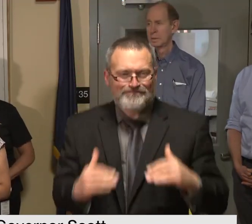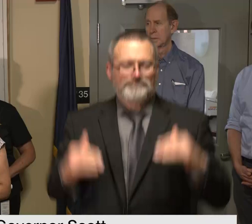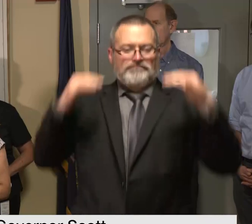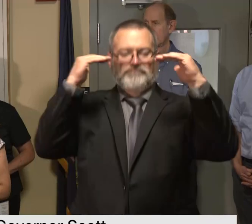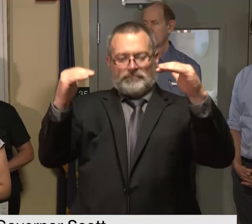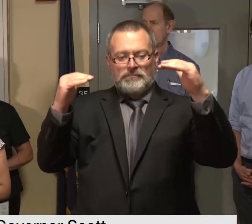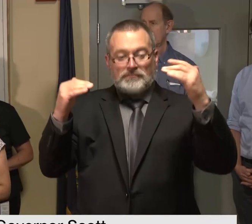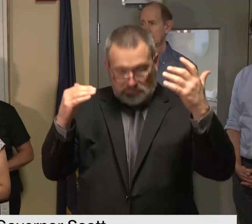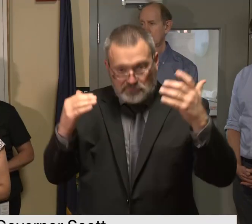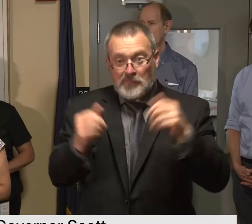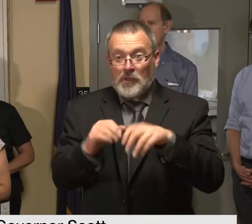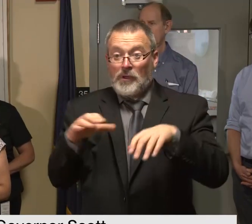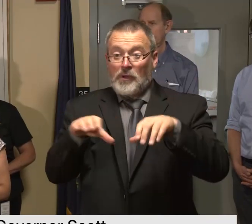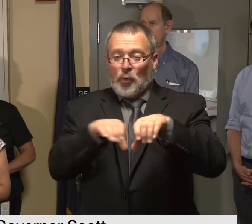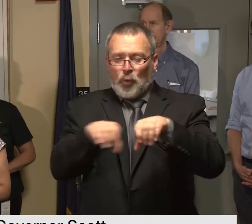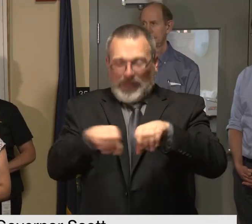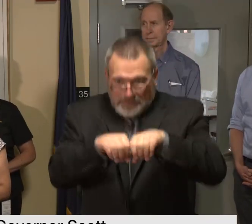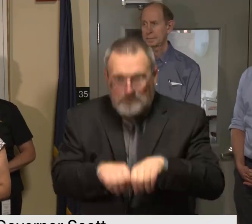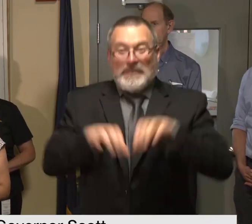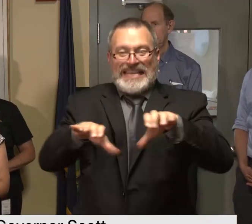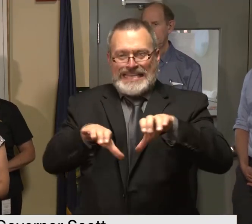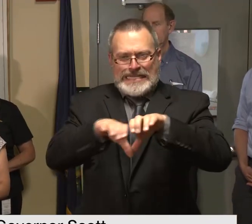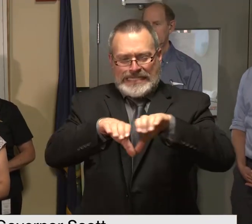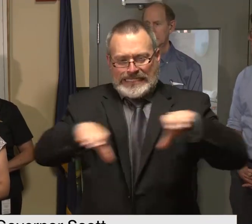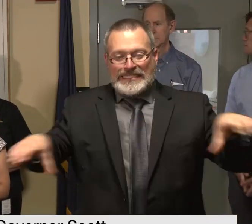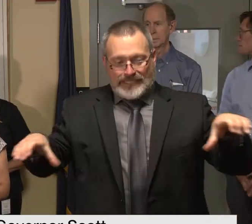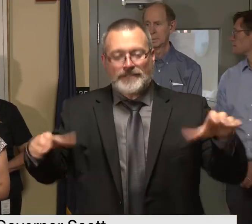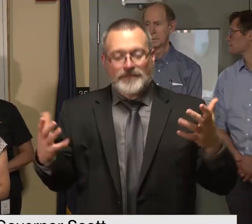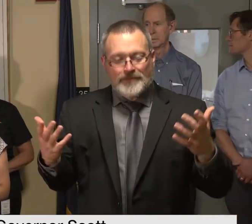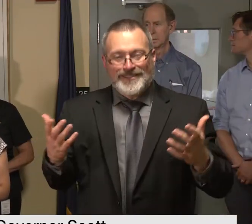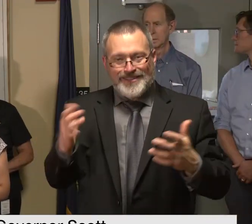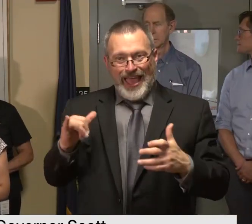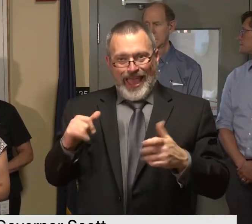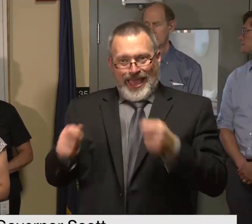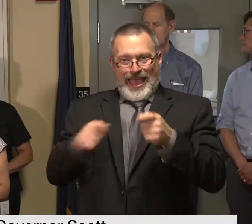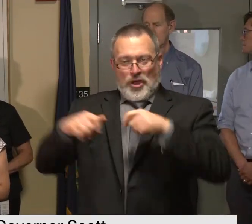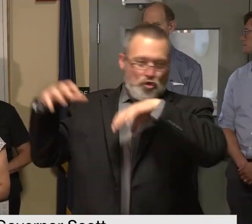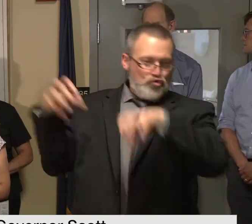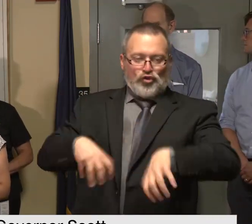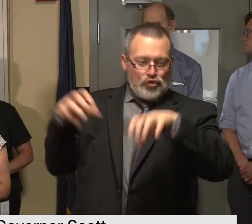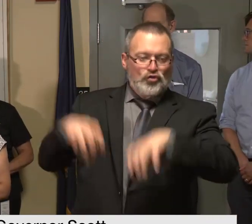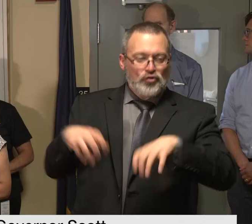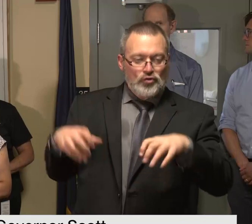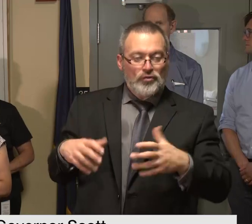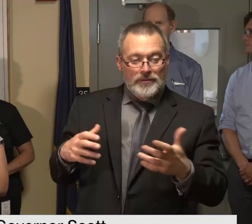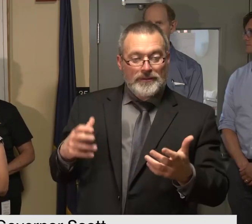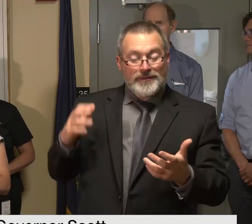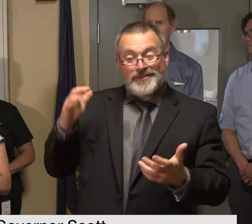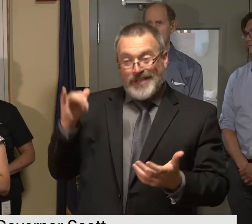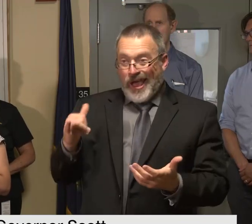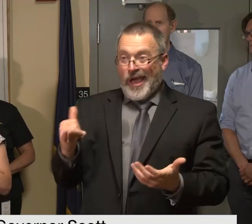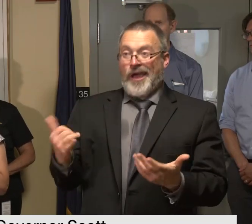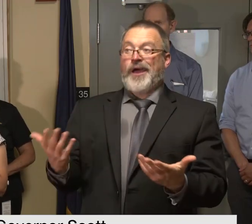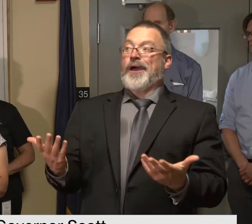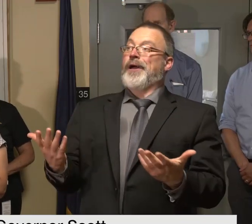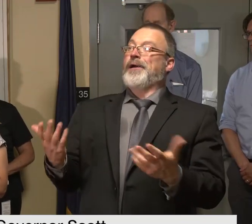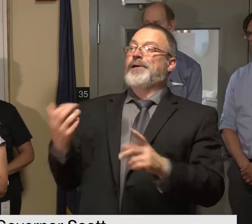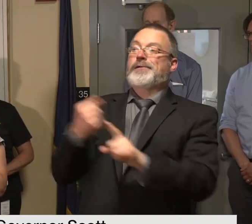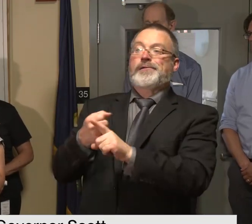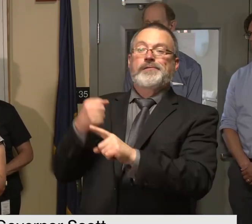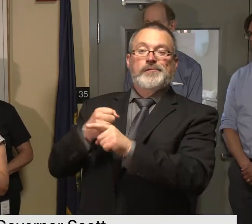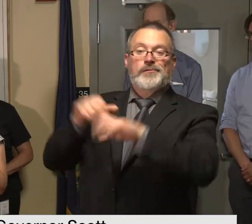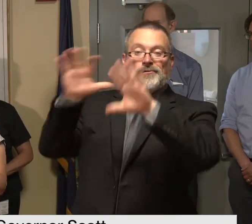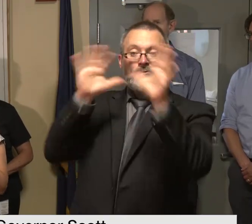know are capable of handling these kinds of more extreme events that we're seeing more frequently um so recognizing immediately